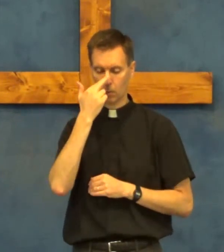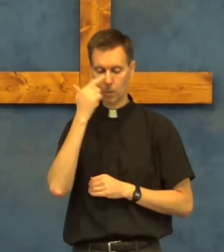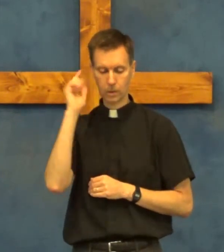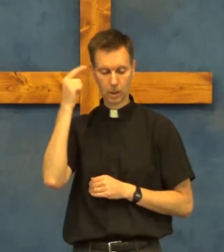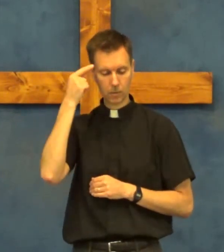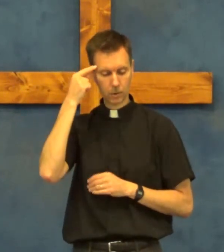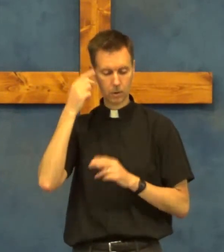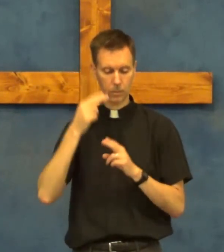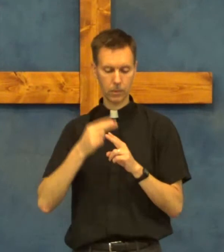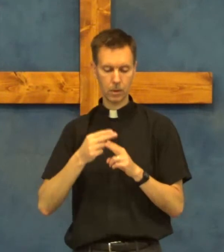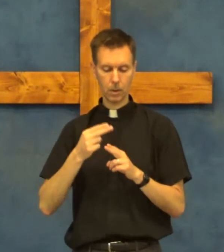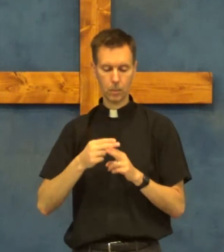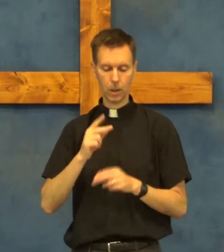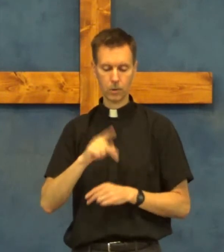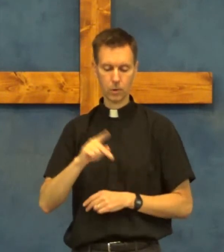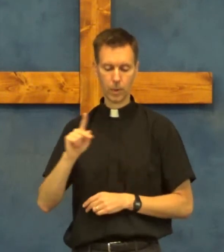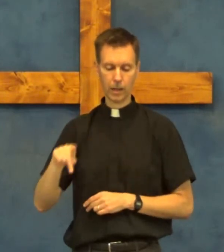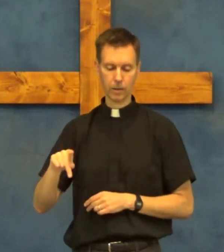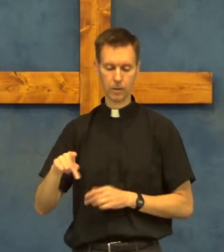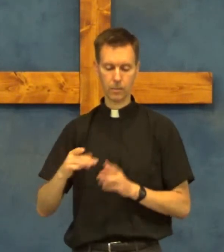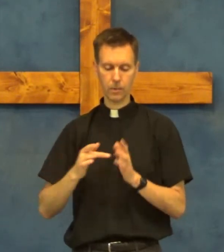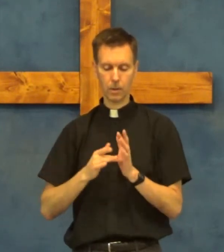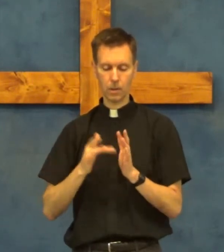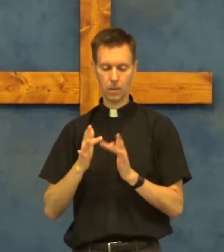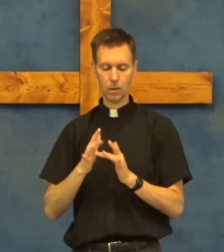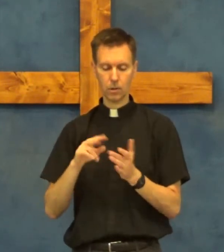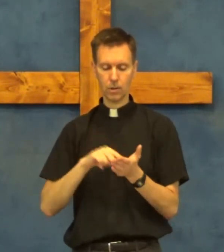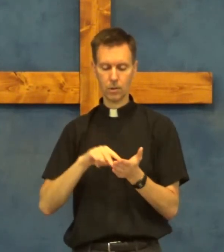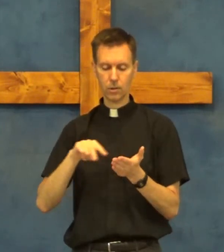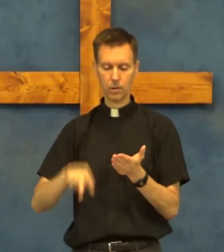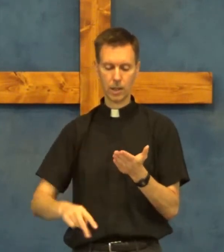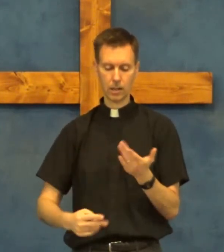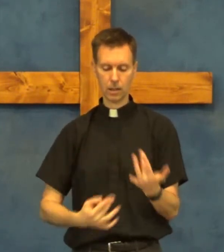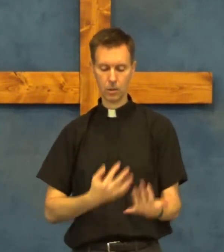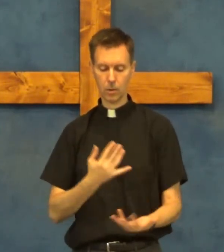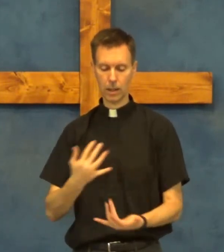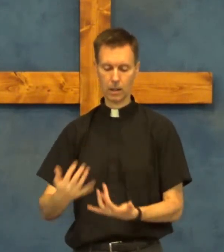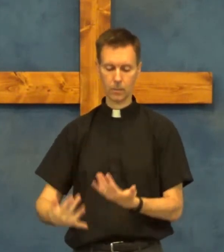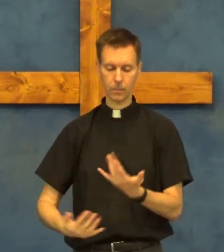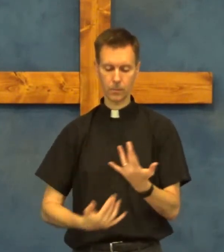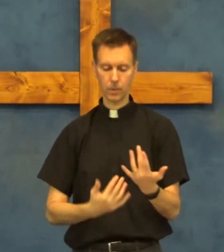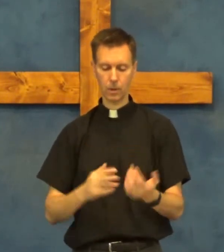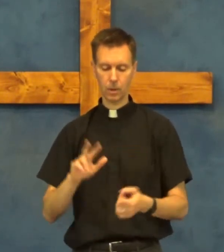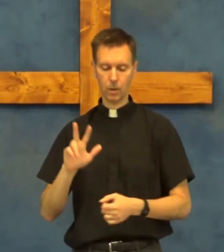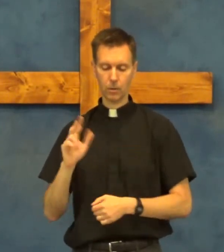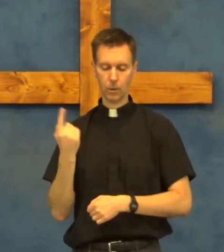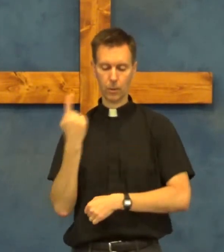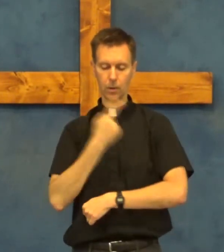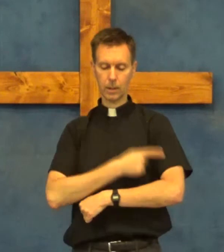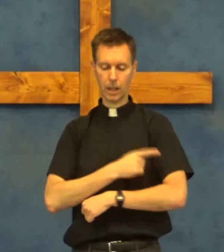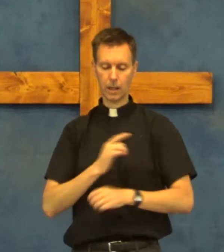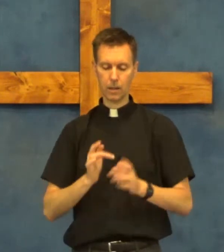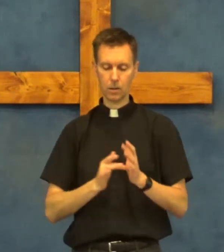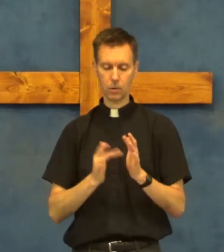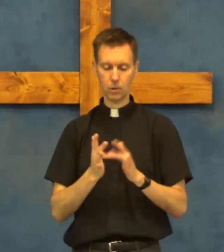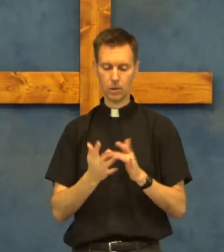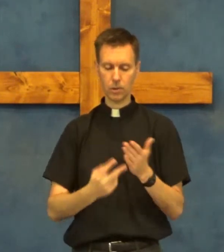Roman governor Pontius Pilate Jesus descended into hell the third day Jesus